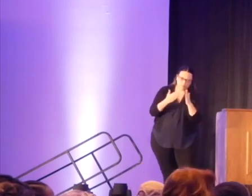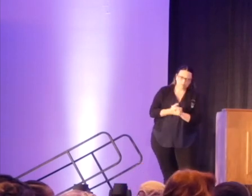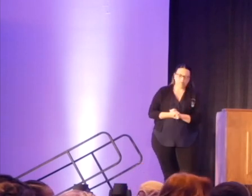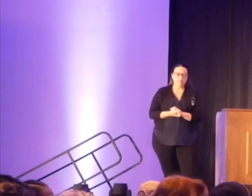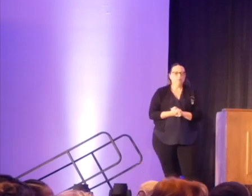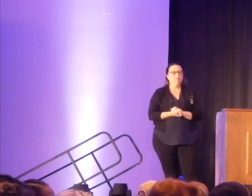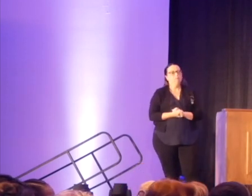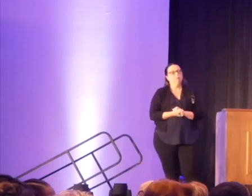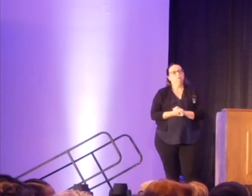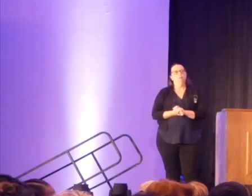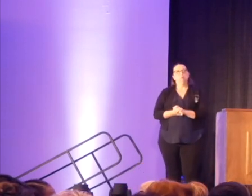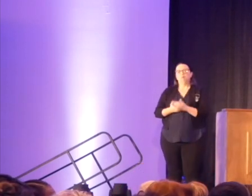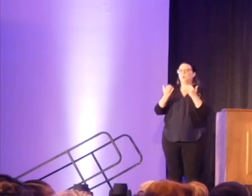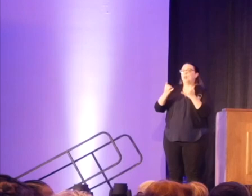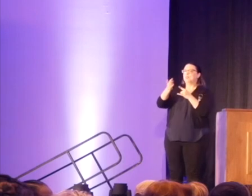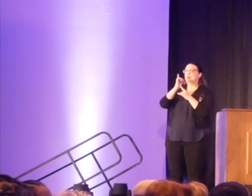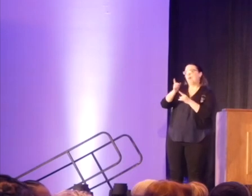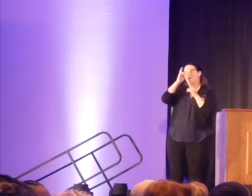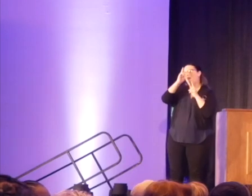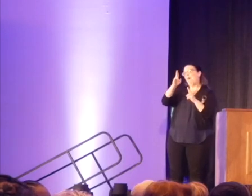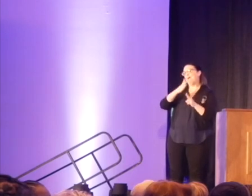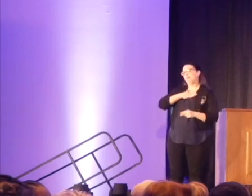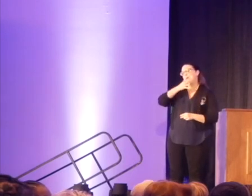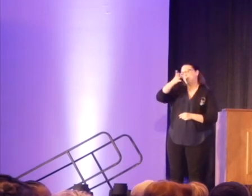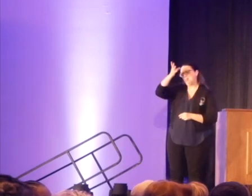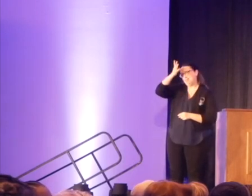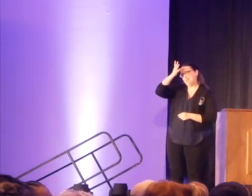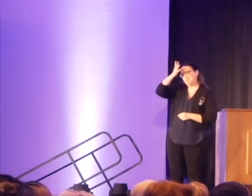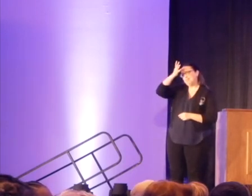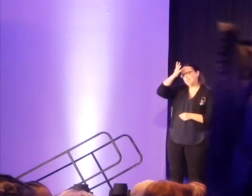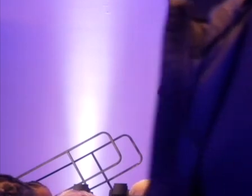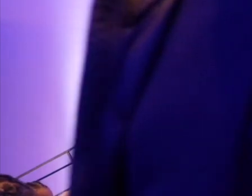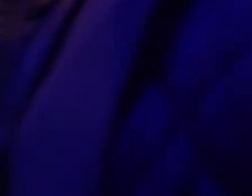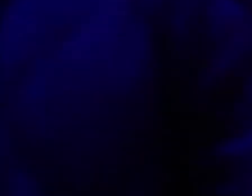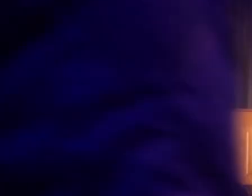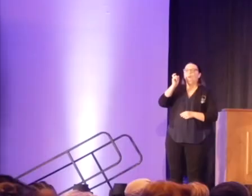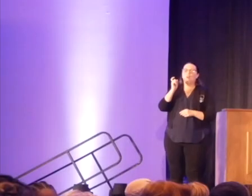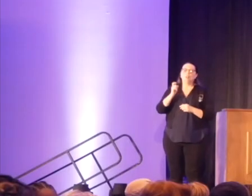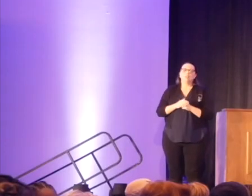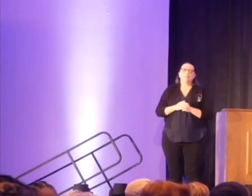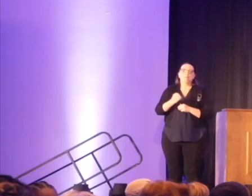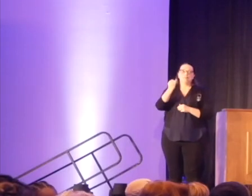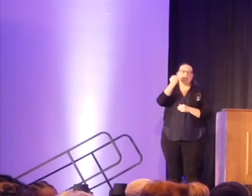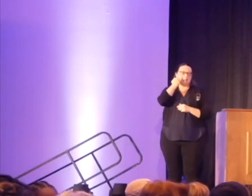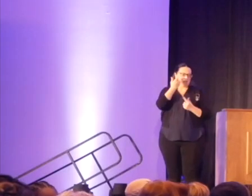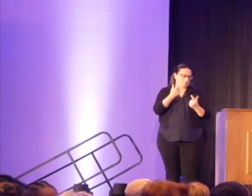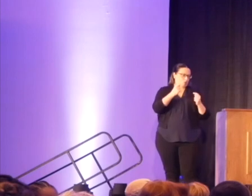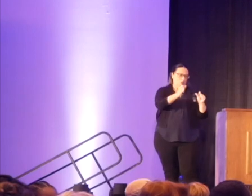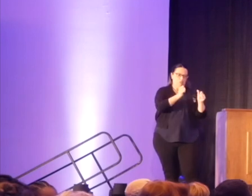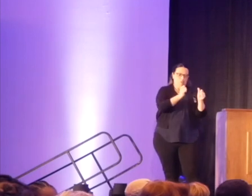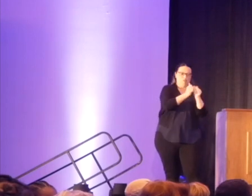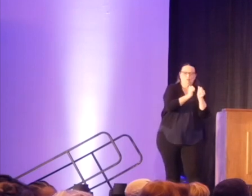is a moment I get to honor my parents, because whether I am trying to run a race